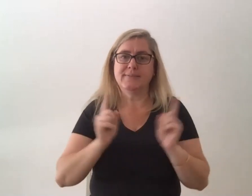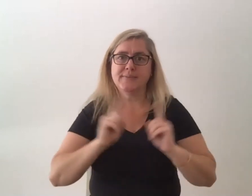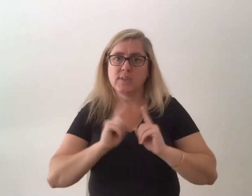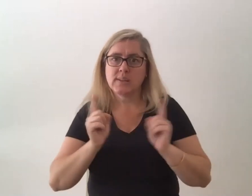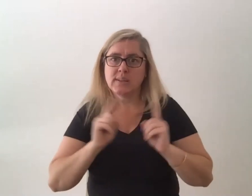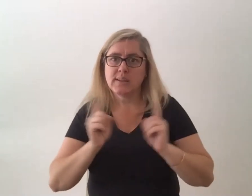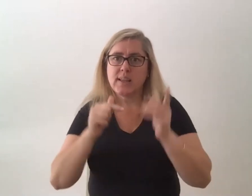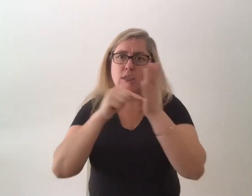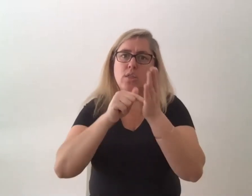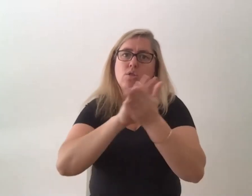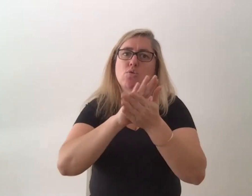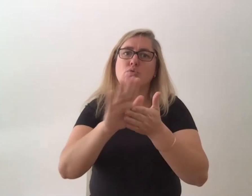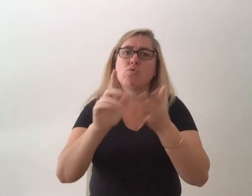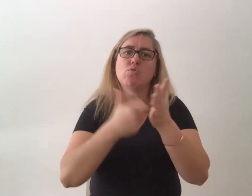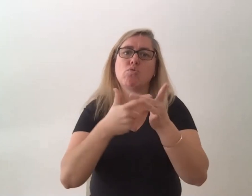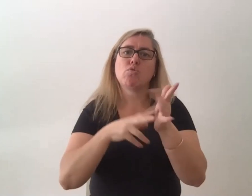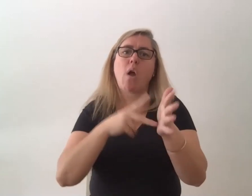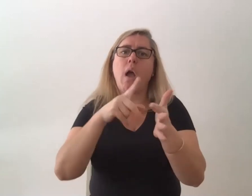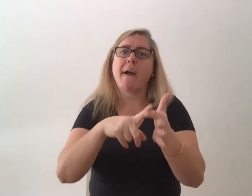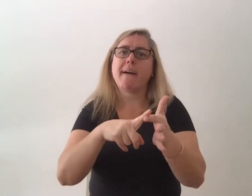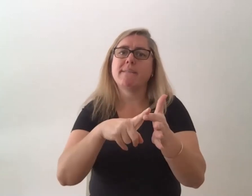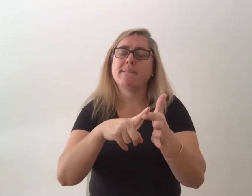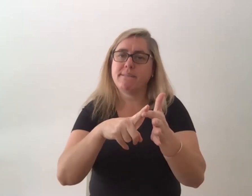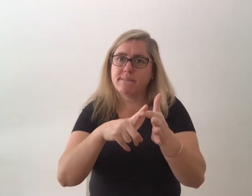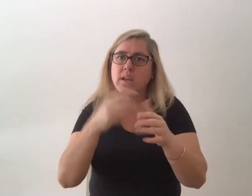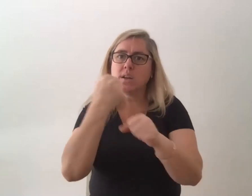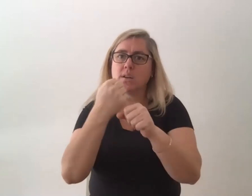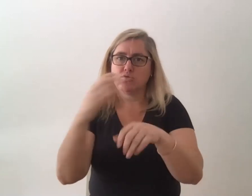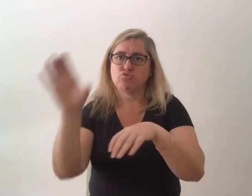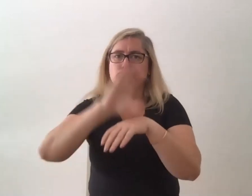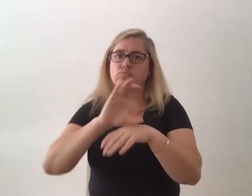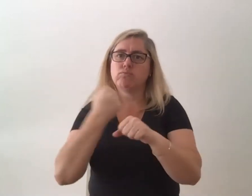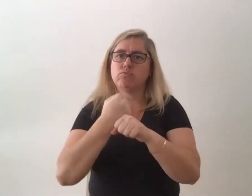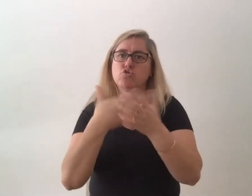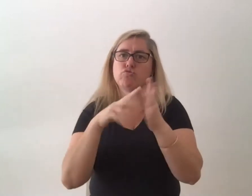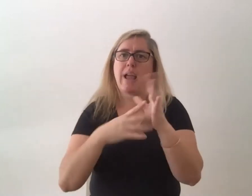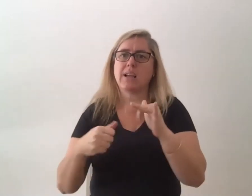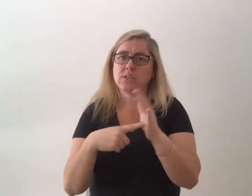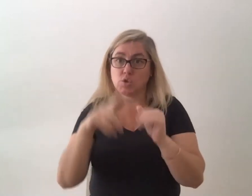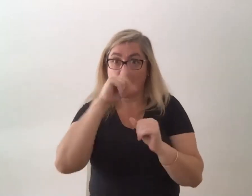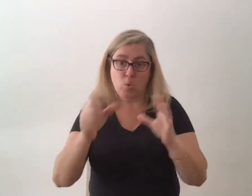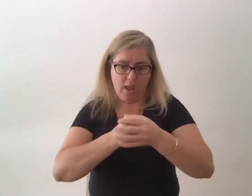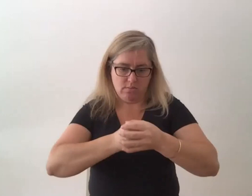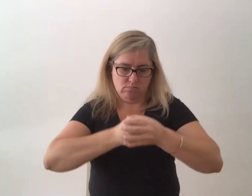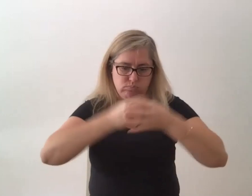grant from the city of port phillip to evolve qualia can you talk a bit about the evolution what's going to happen next